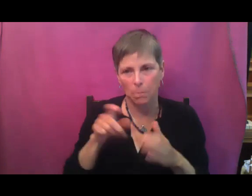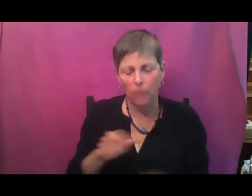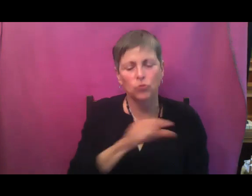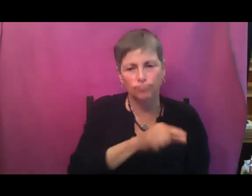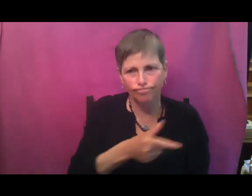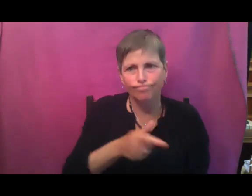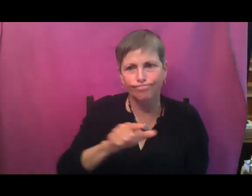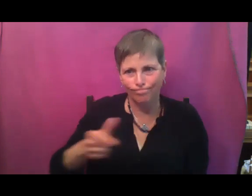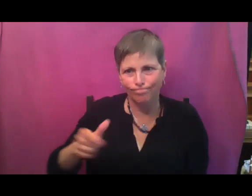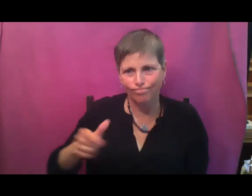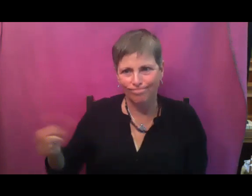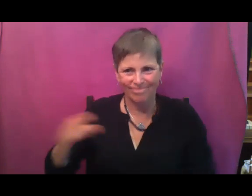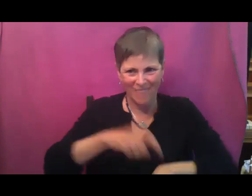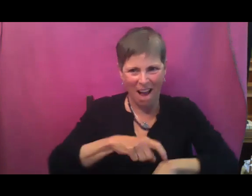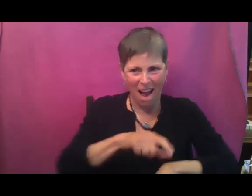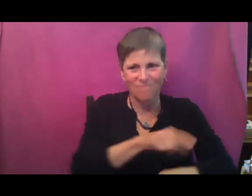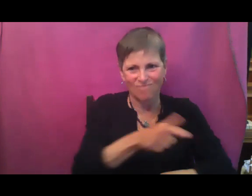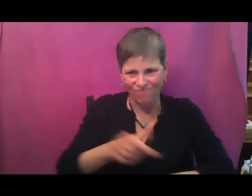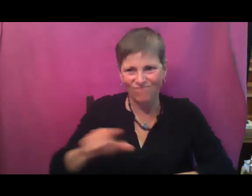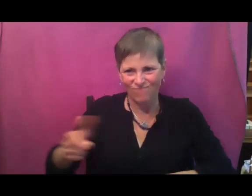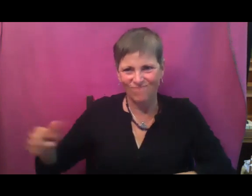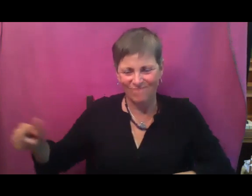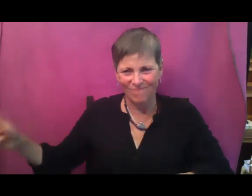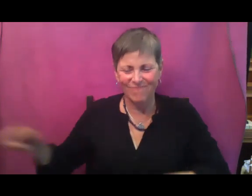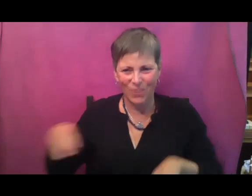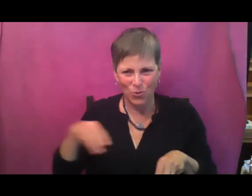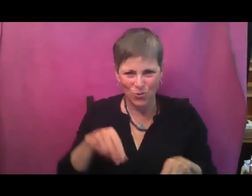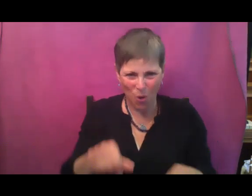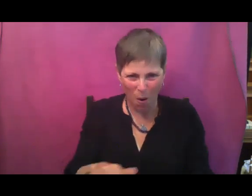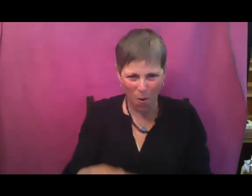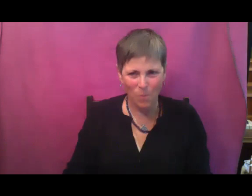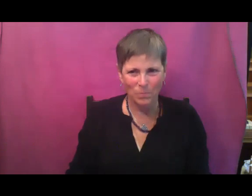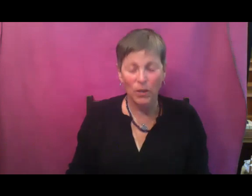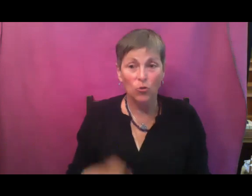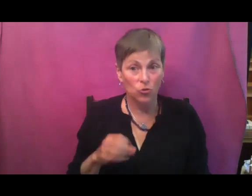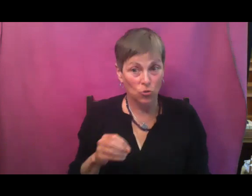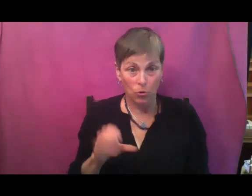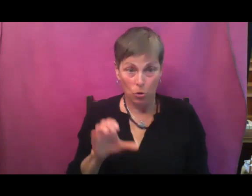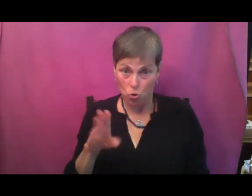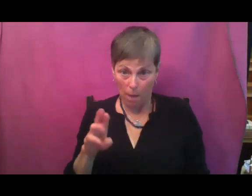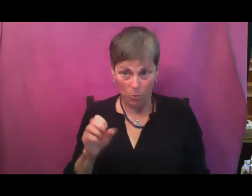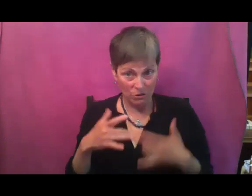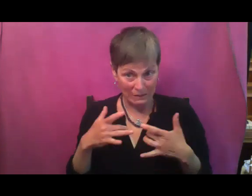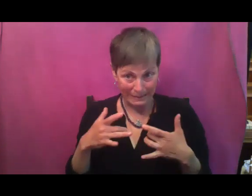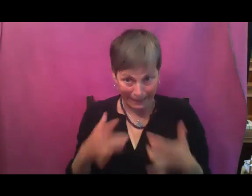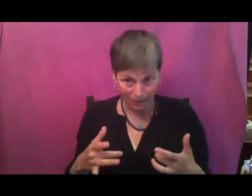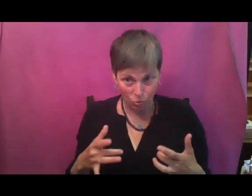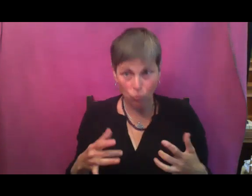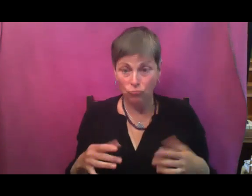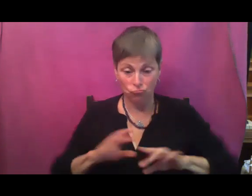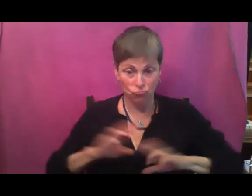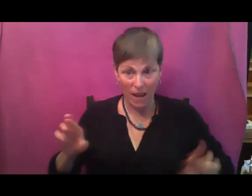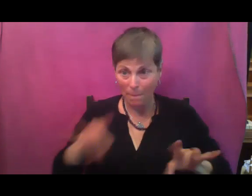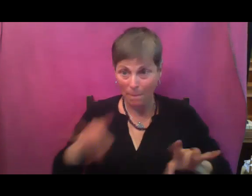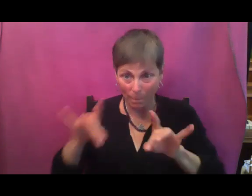very abundant within a few weeks, a fairly concentrated harvest. You can extend that harvest if they are